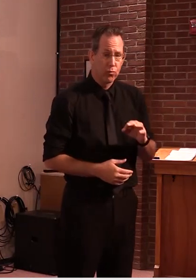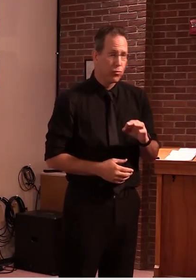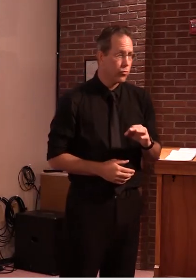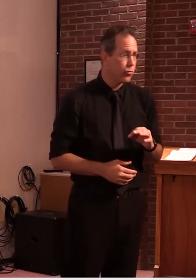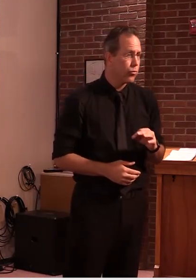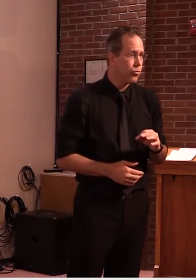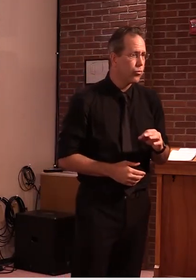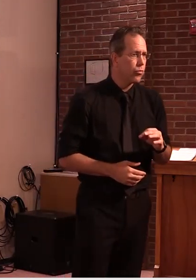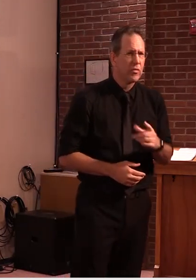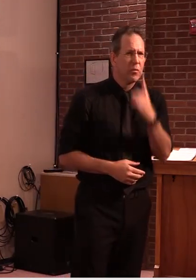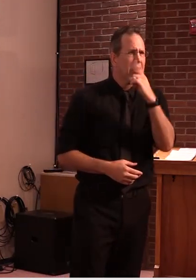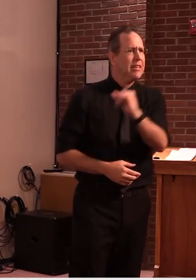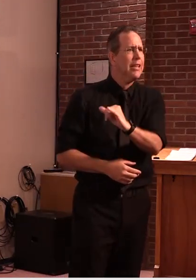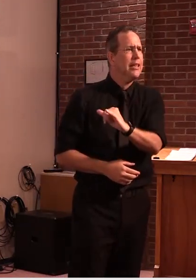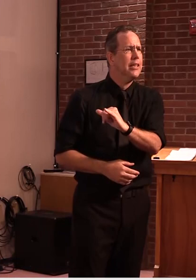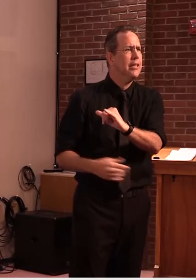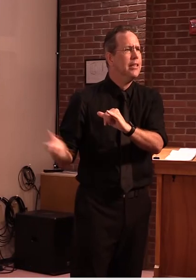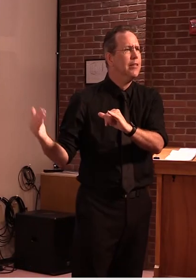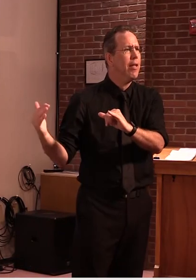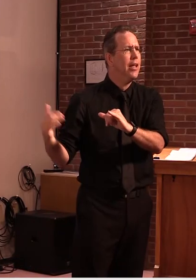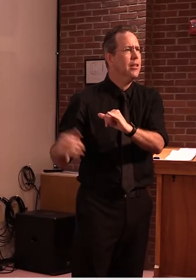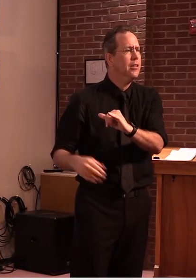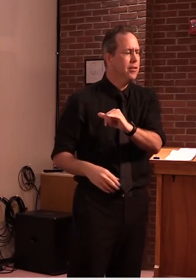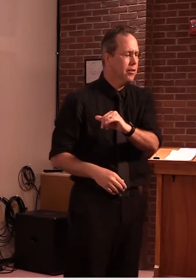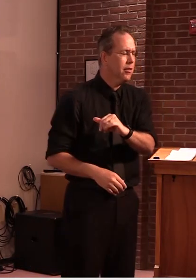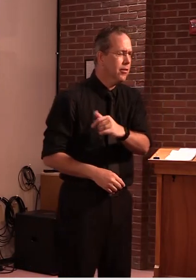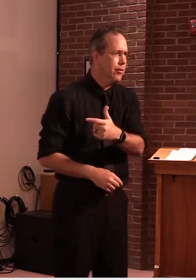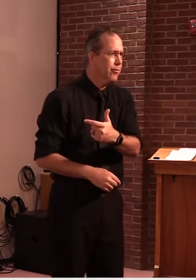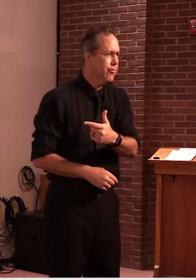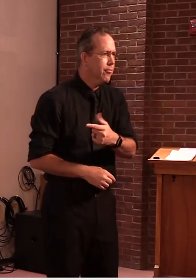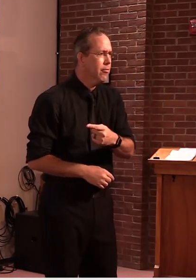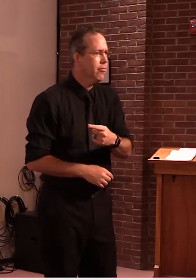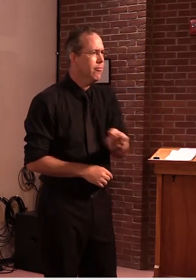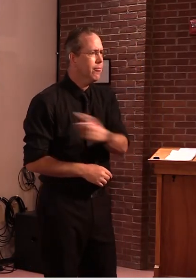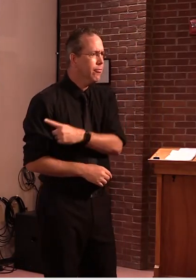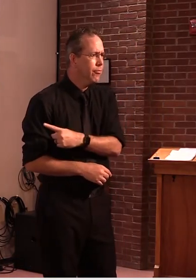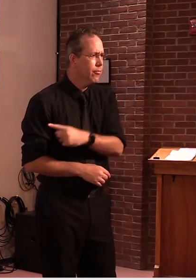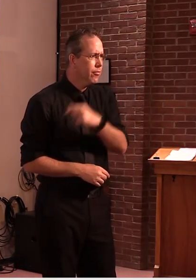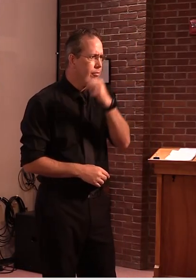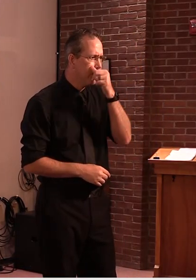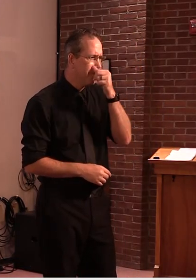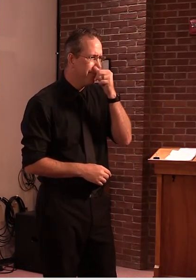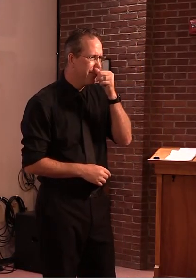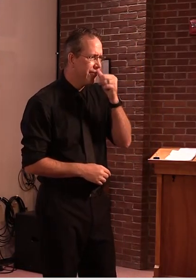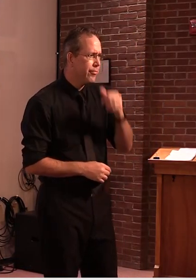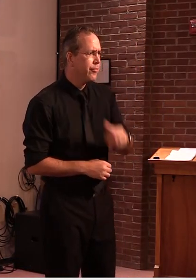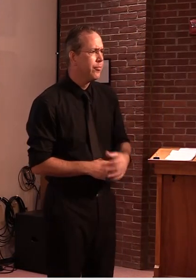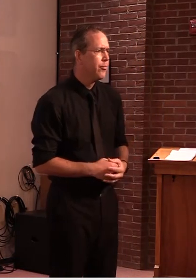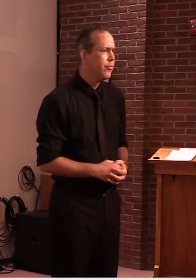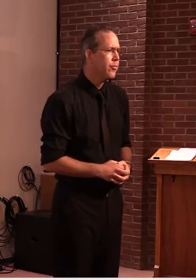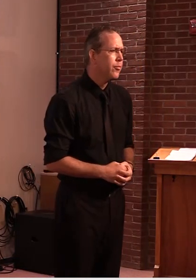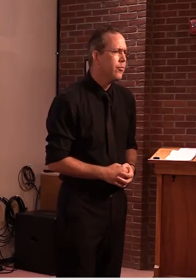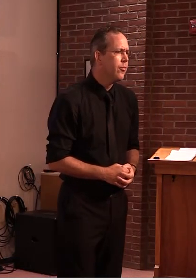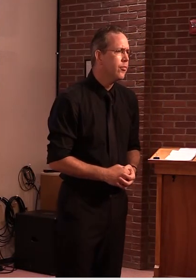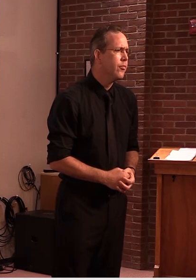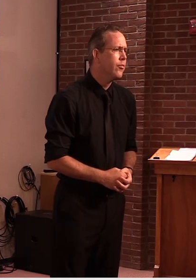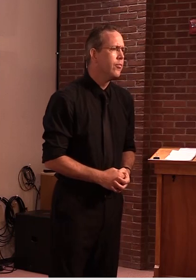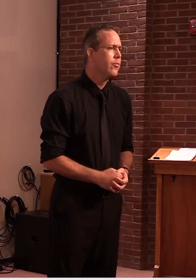We'll just add you've got boots on the ground now down in Mississippi